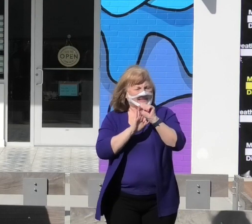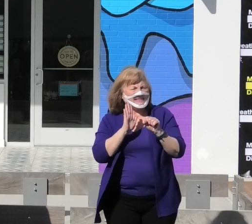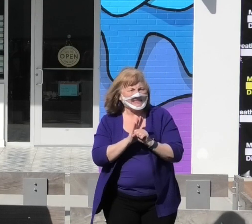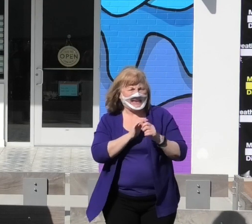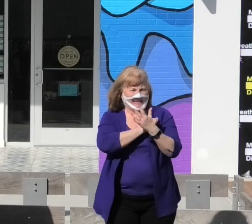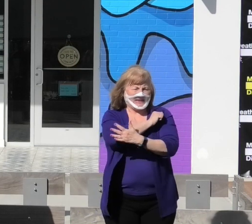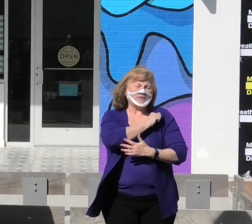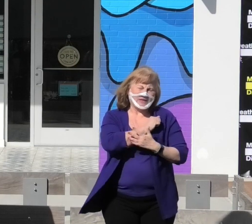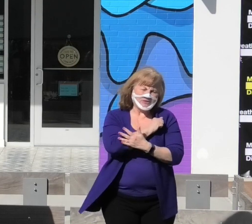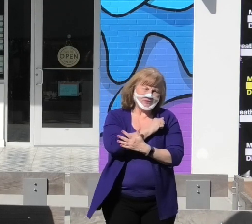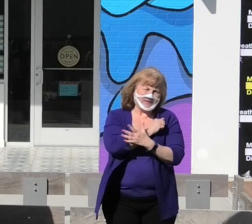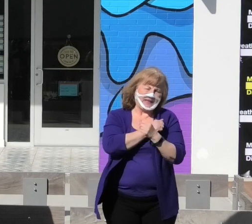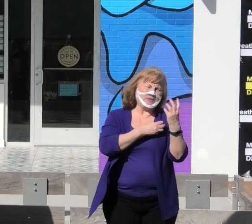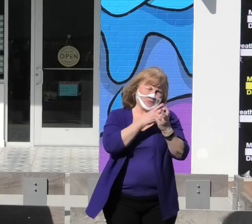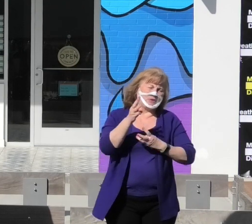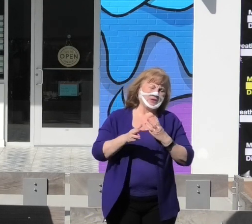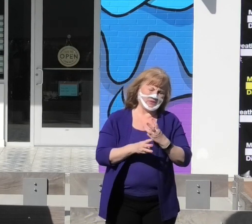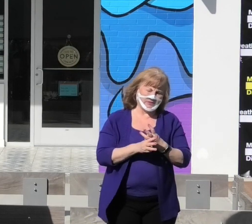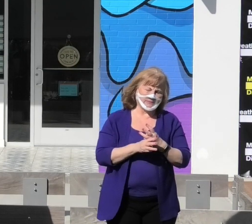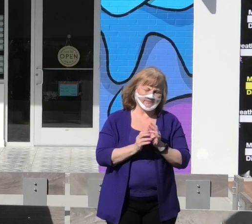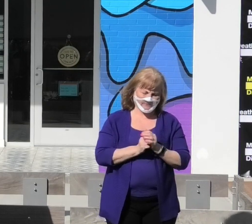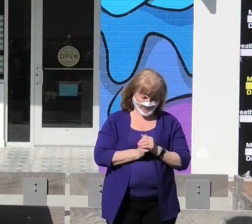our nation, and our world.